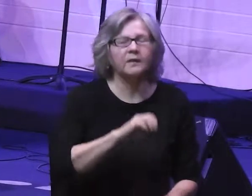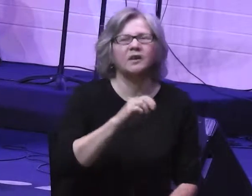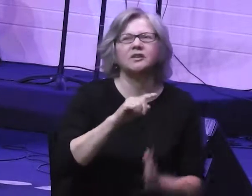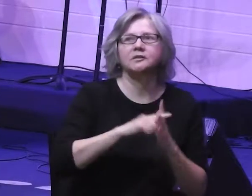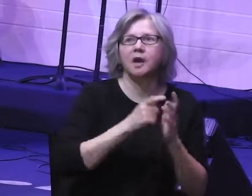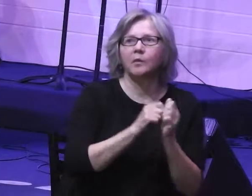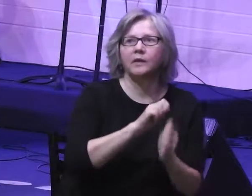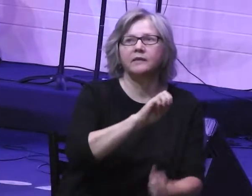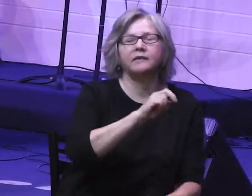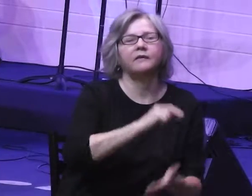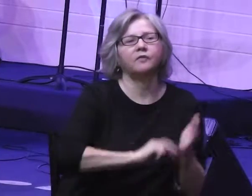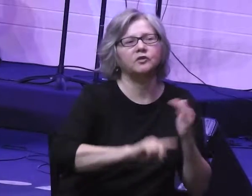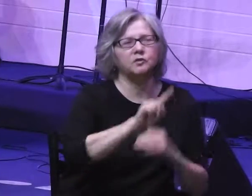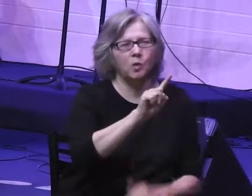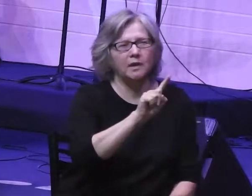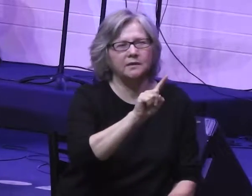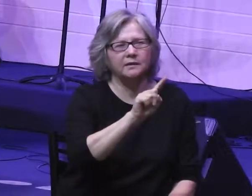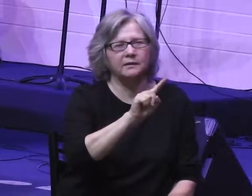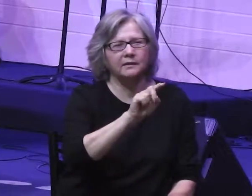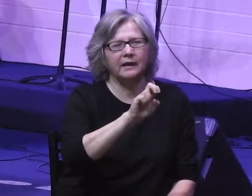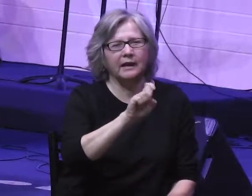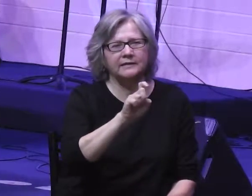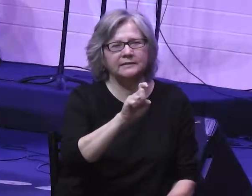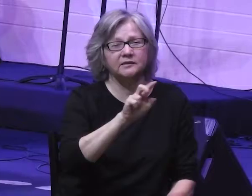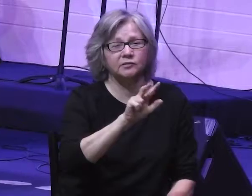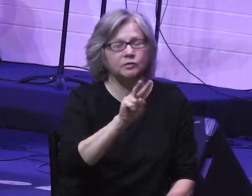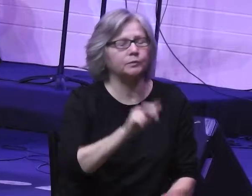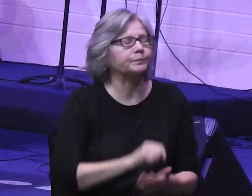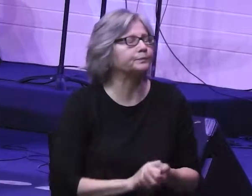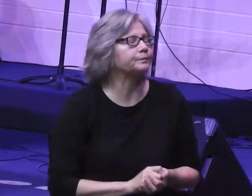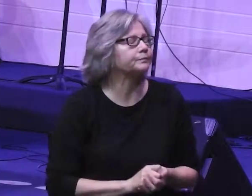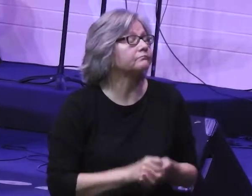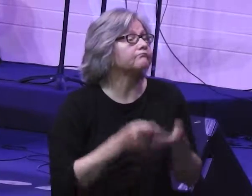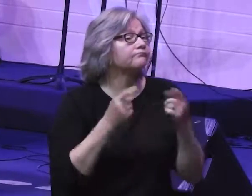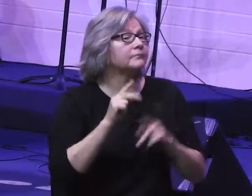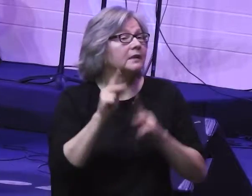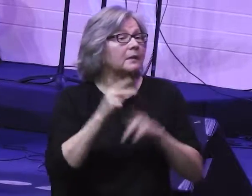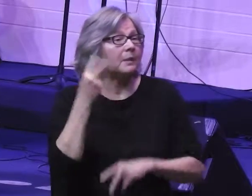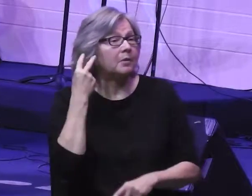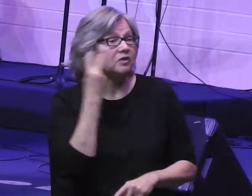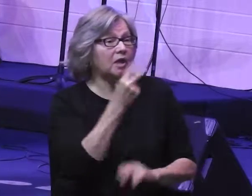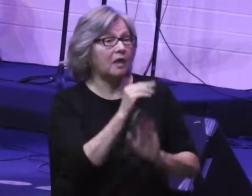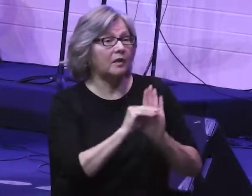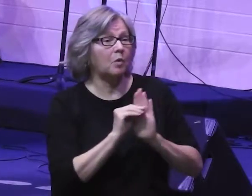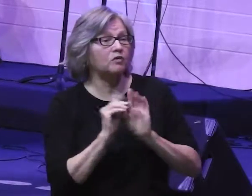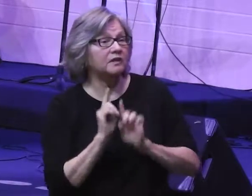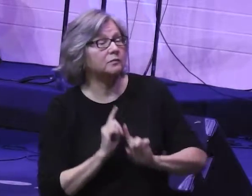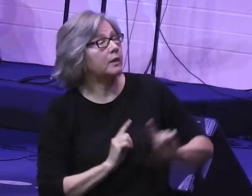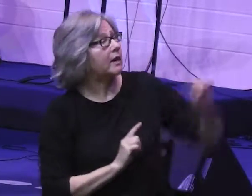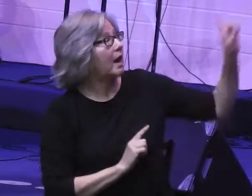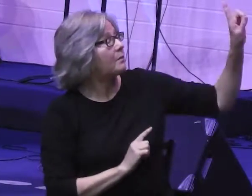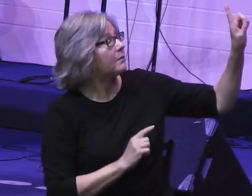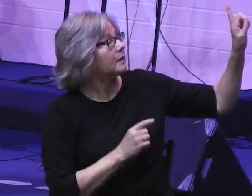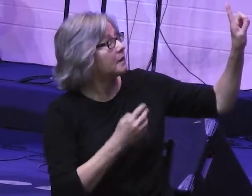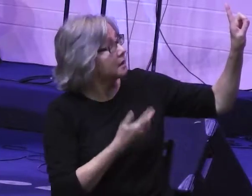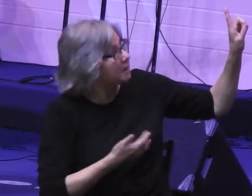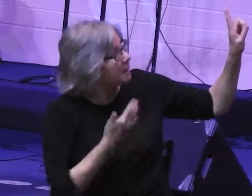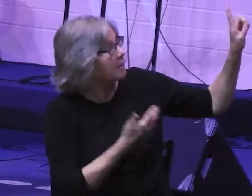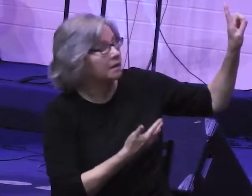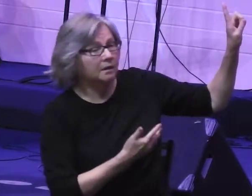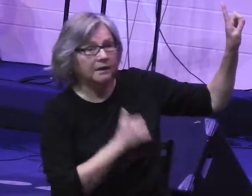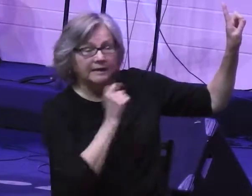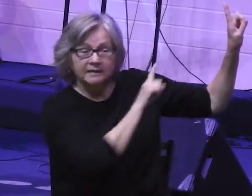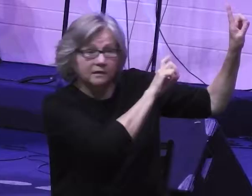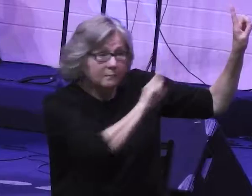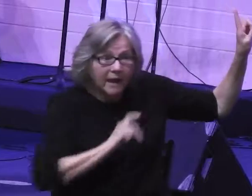32, we'll just start with verse 1. It says, When the people saw that Moses was so long in coming down the